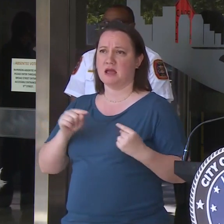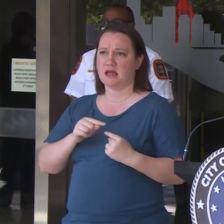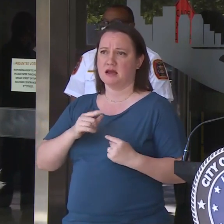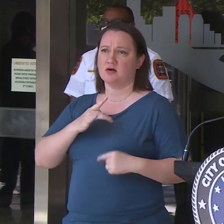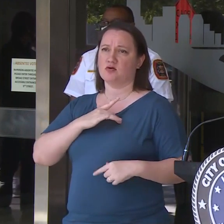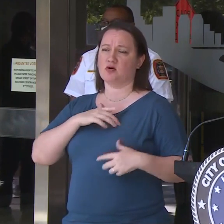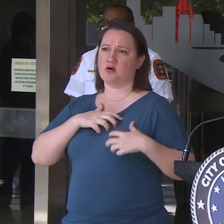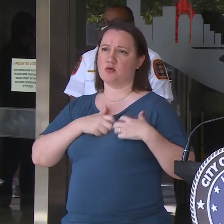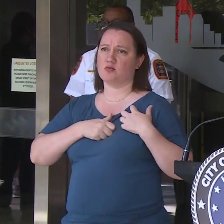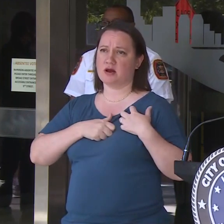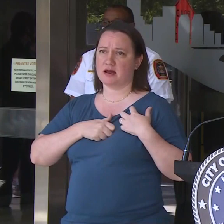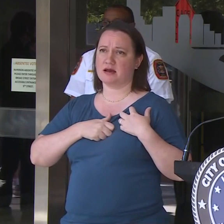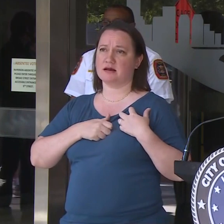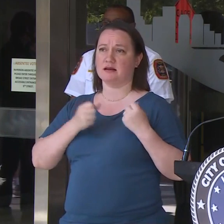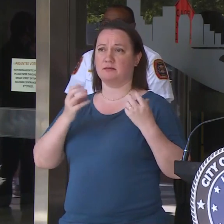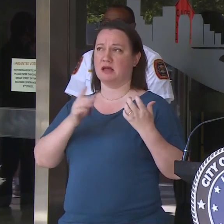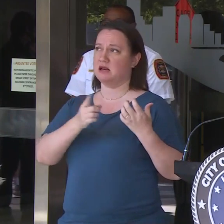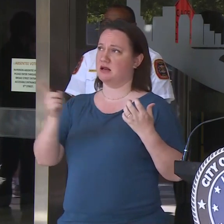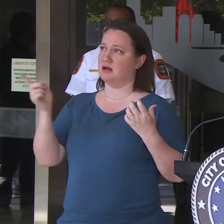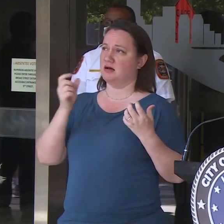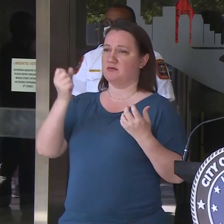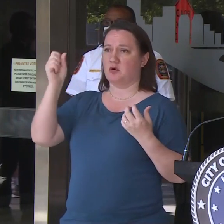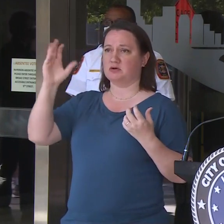protesters feel.